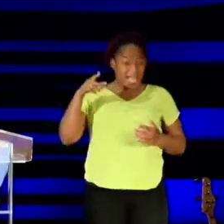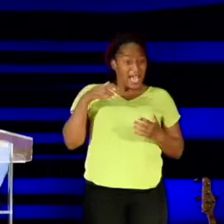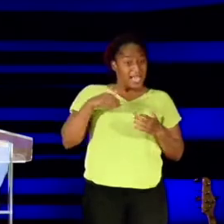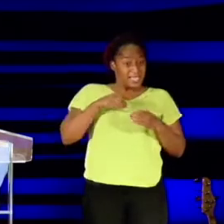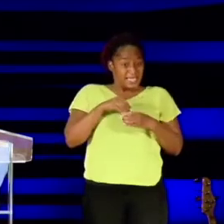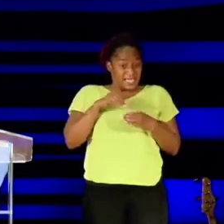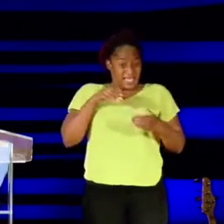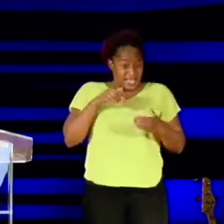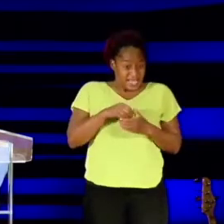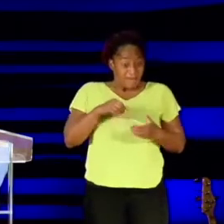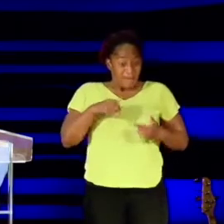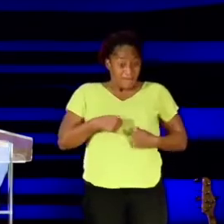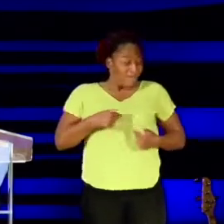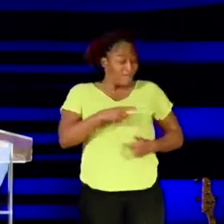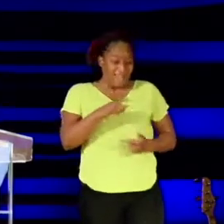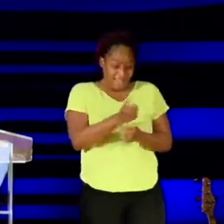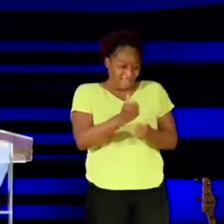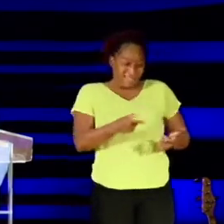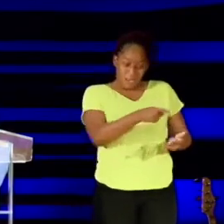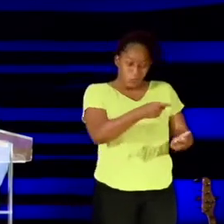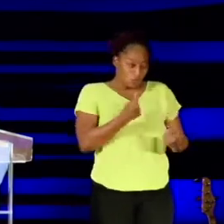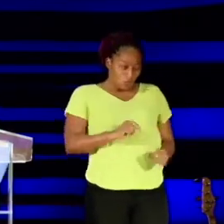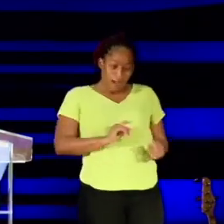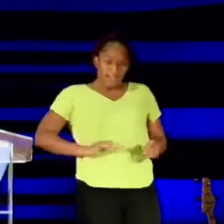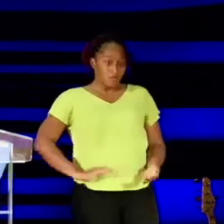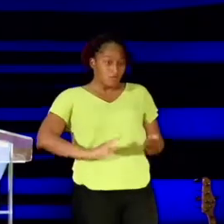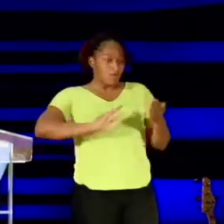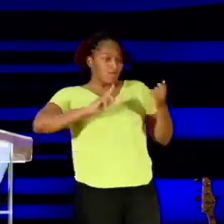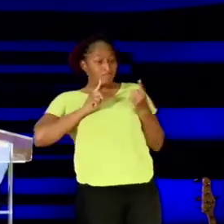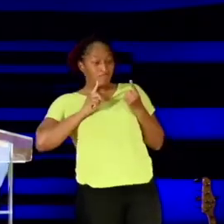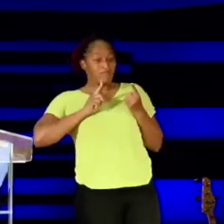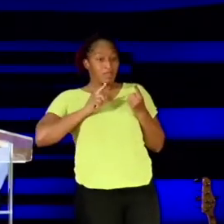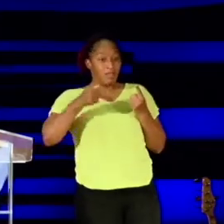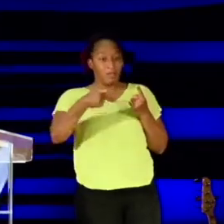attempts to try to throw our way.